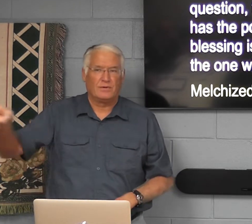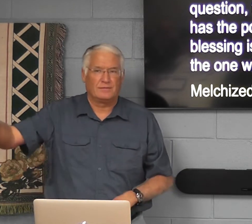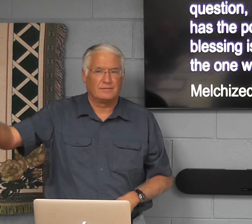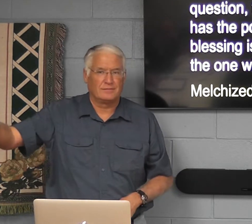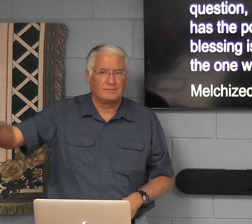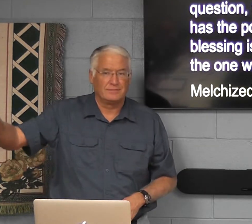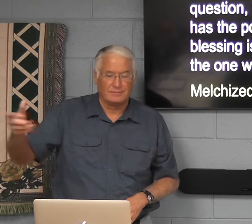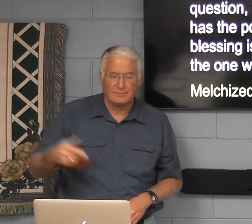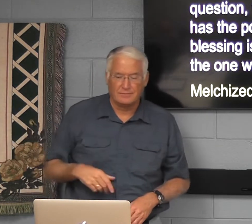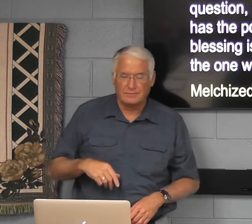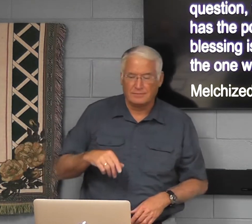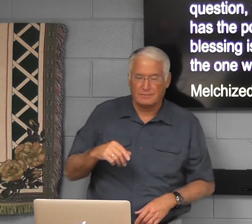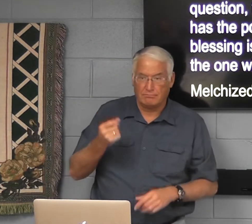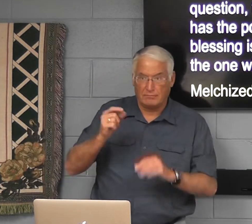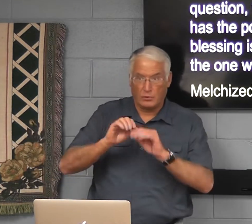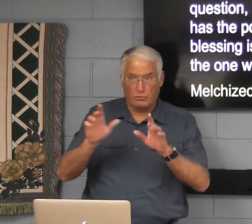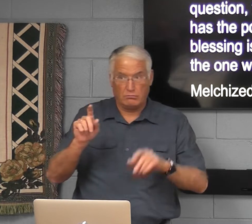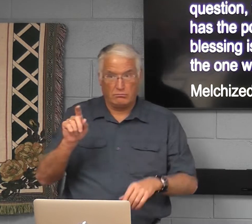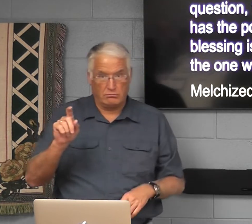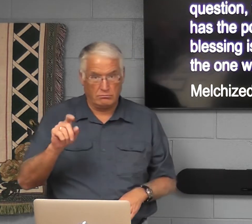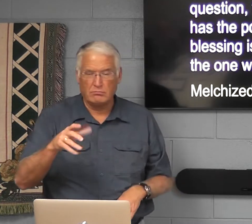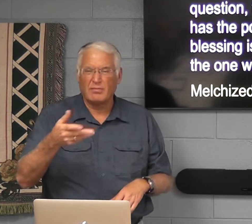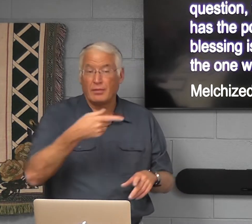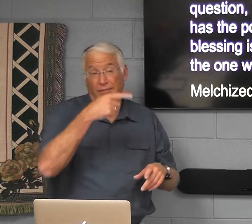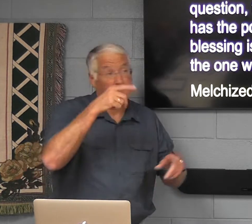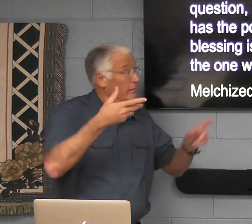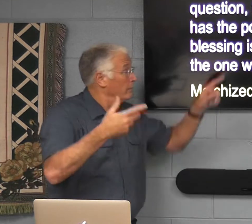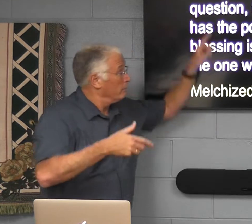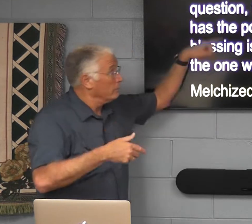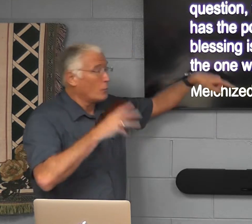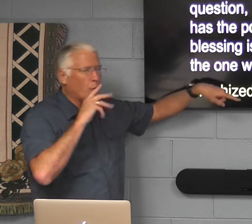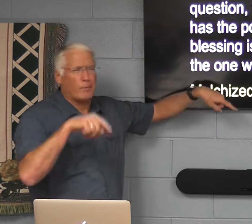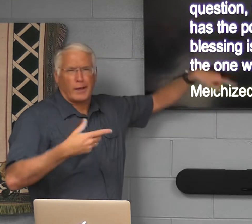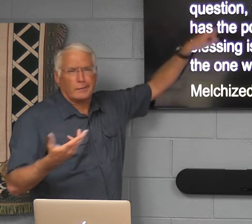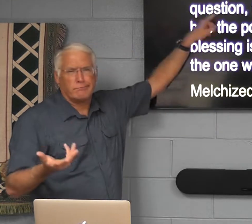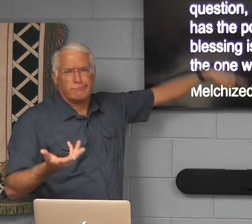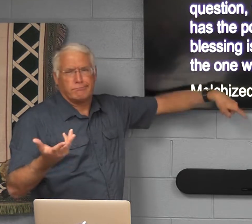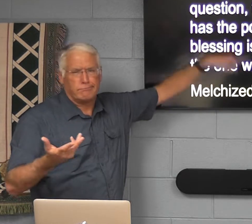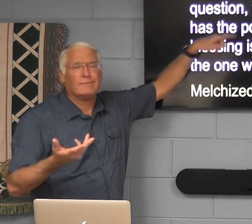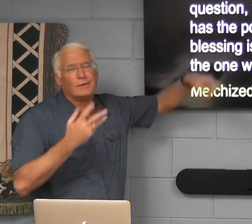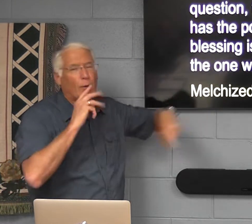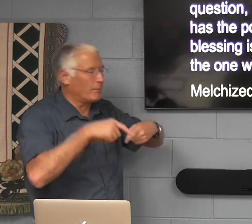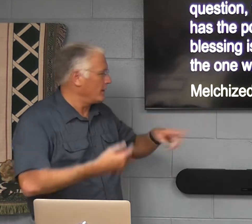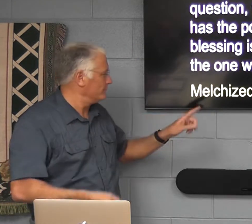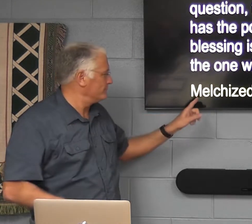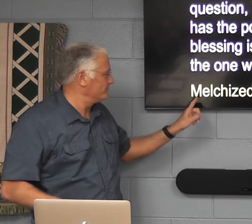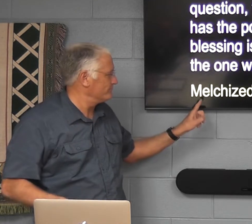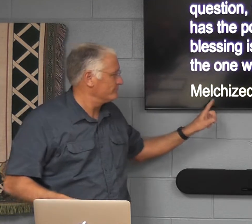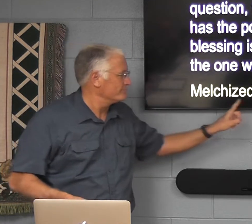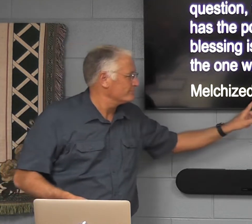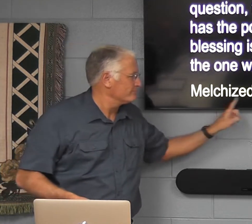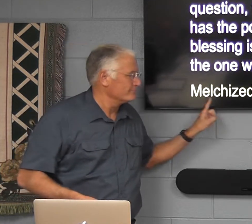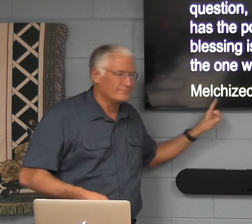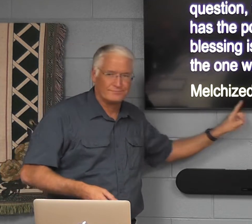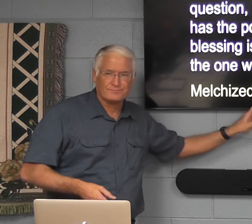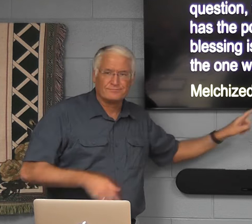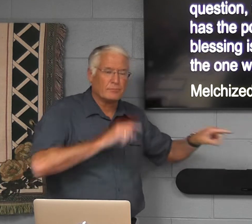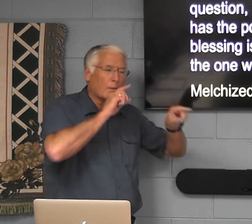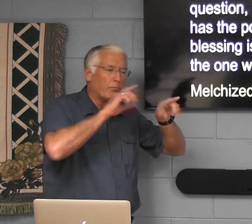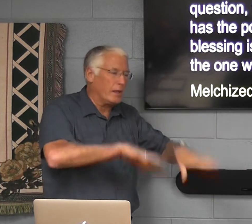one or the person who is